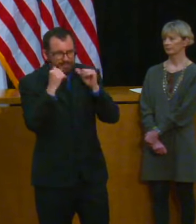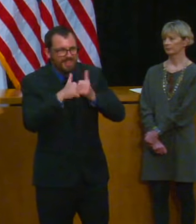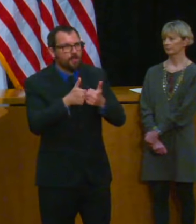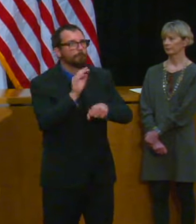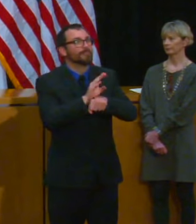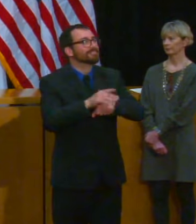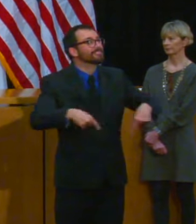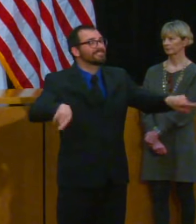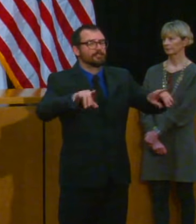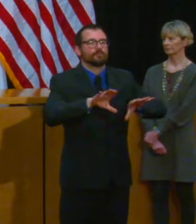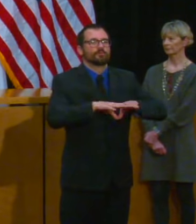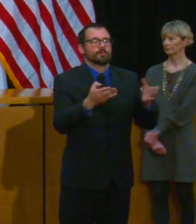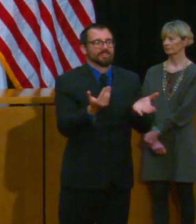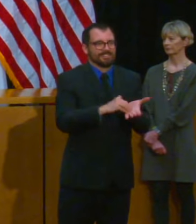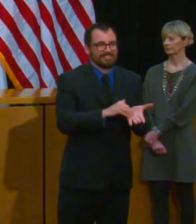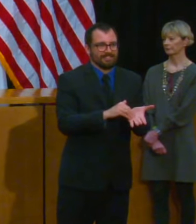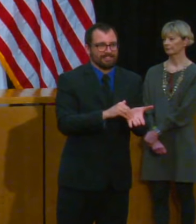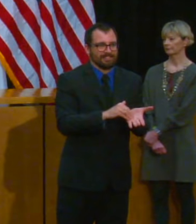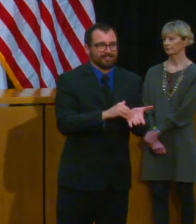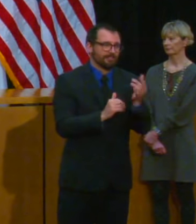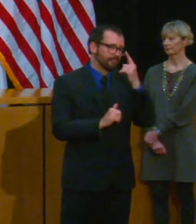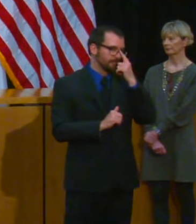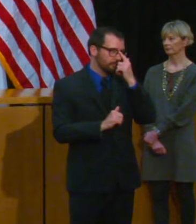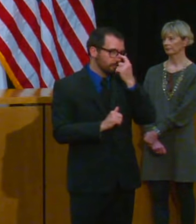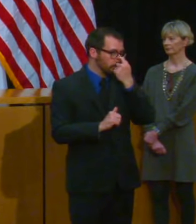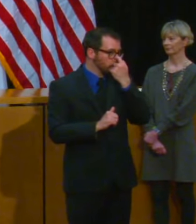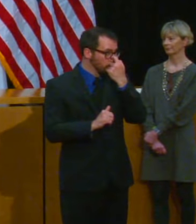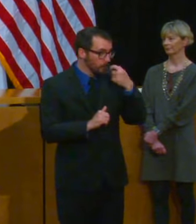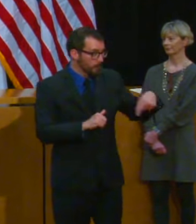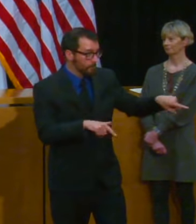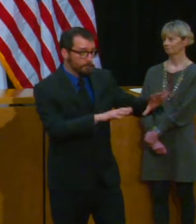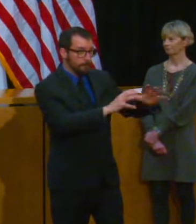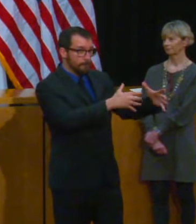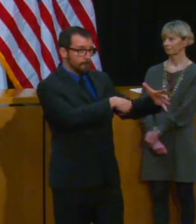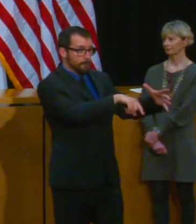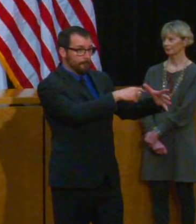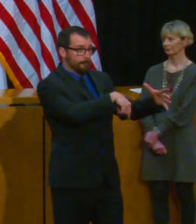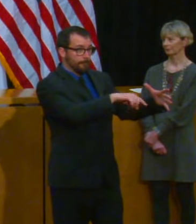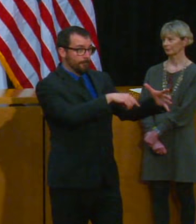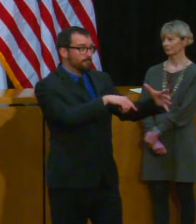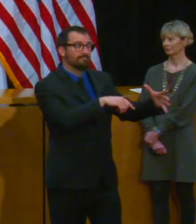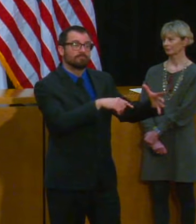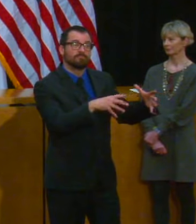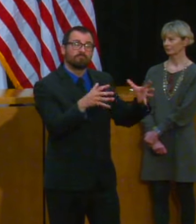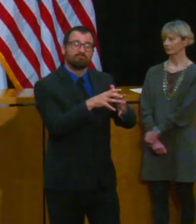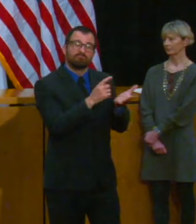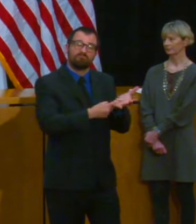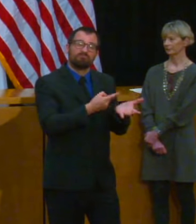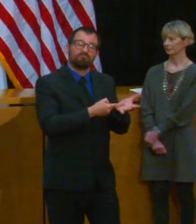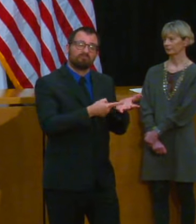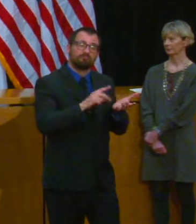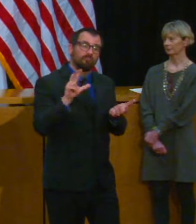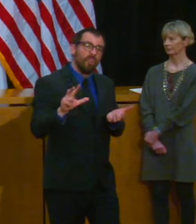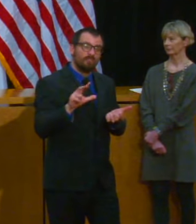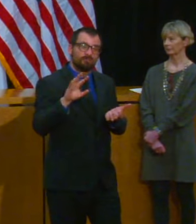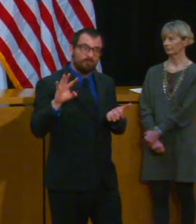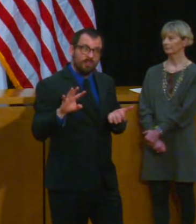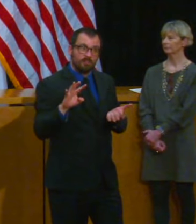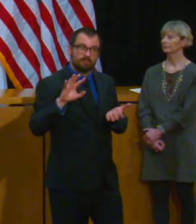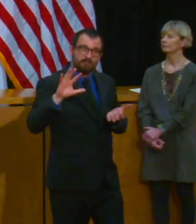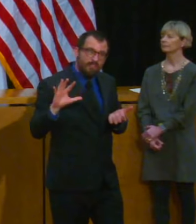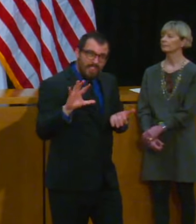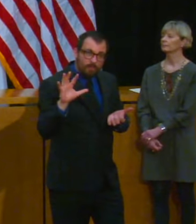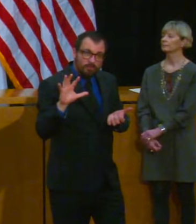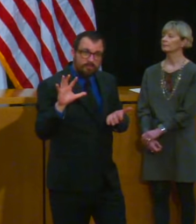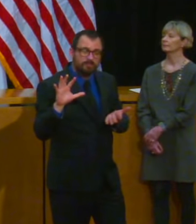literally doing 3, 4, 5 hours a day of zoom calls with different business verticals and